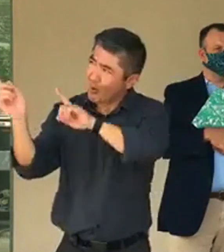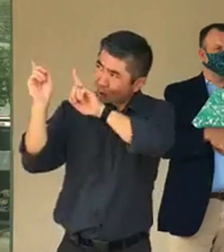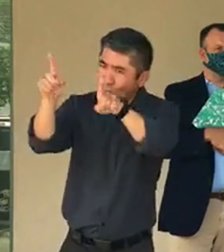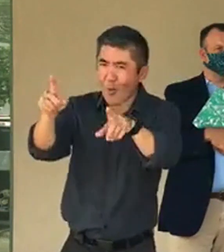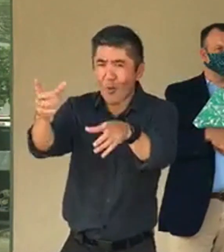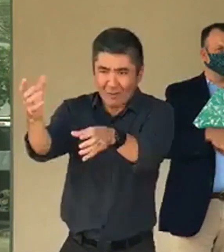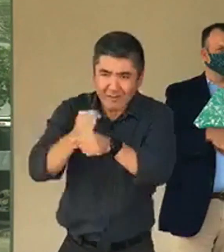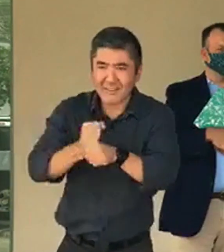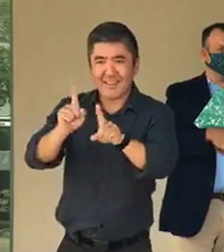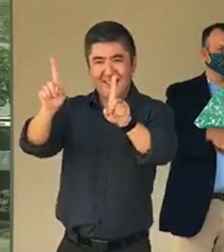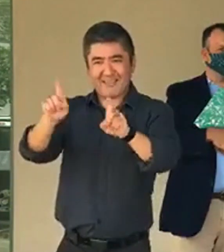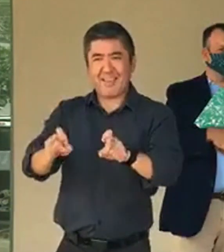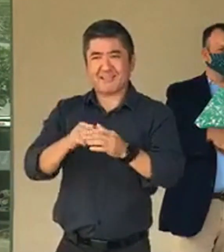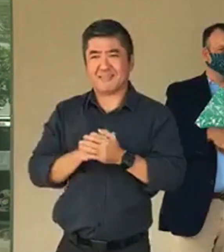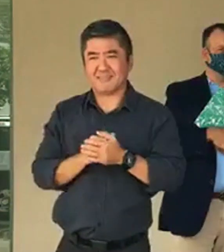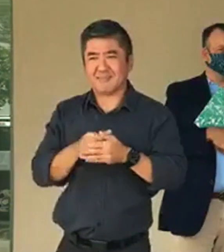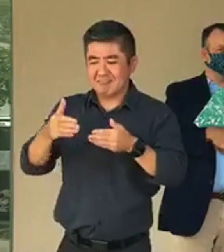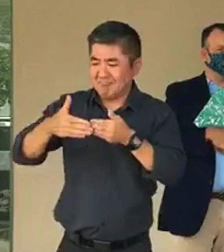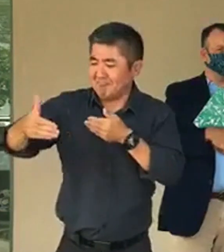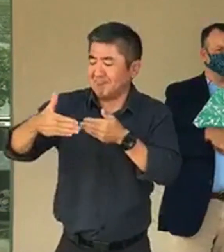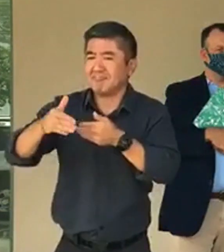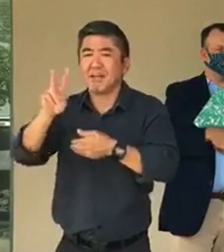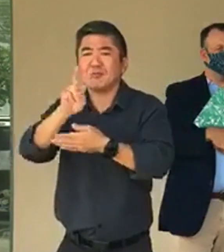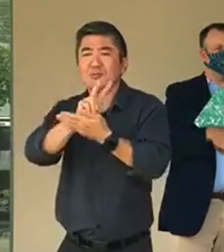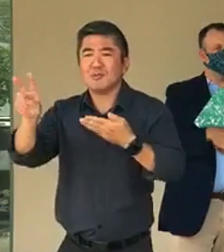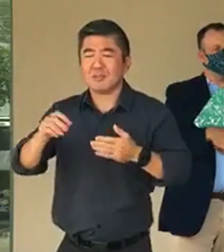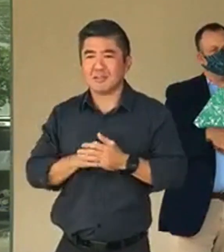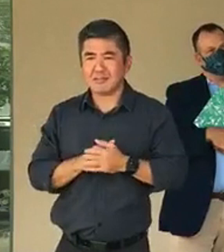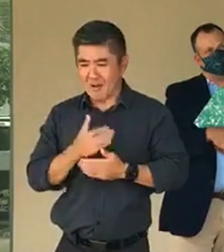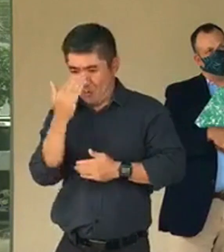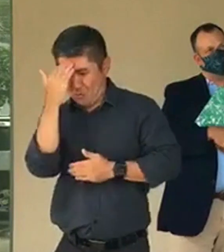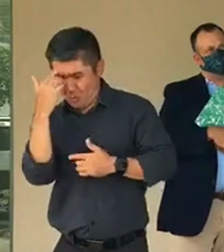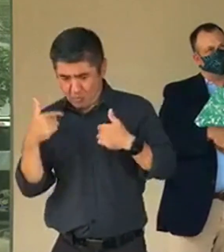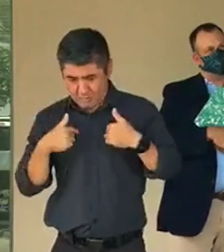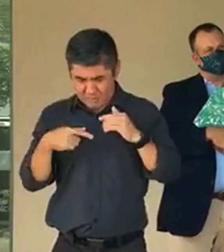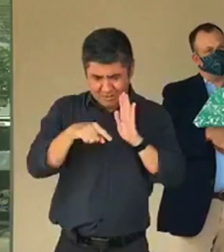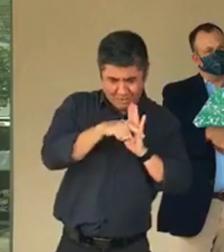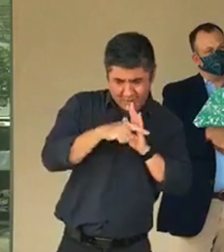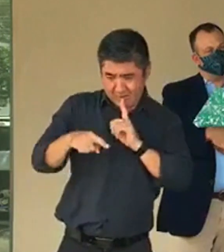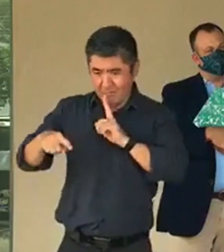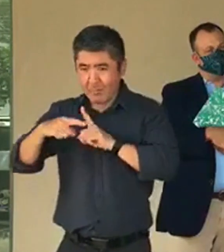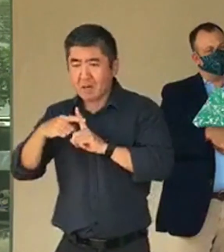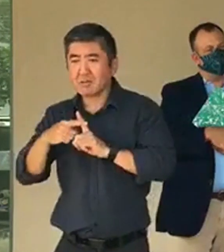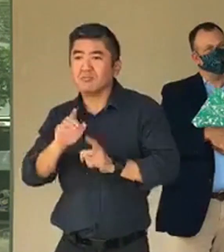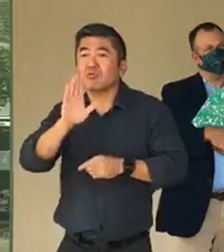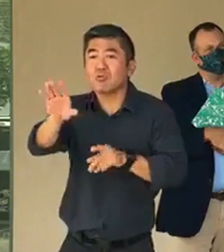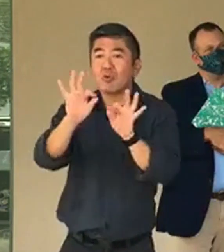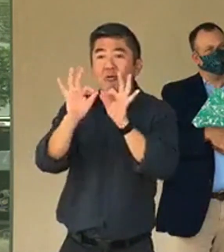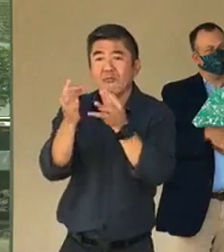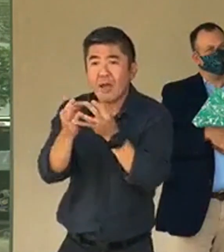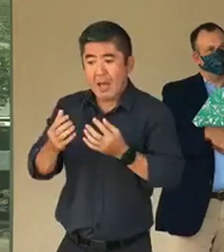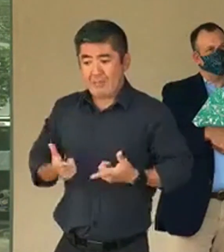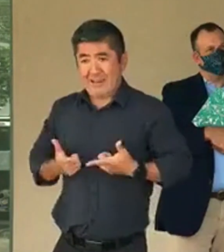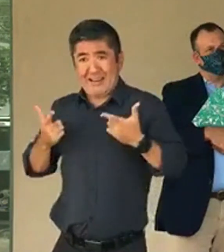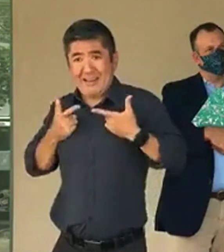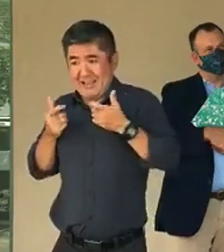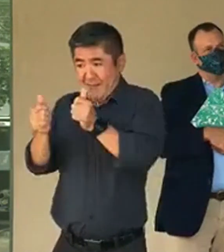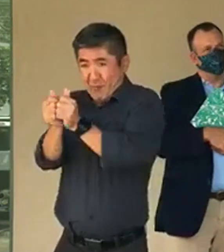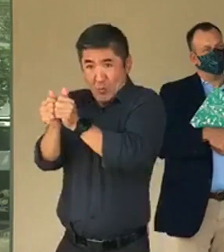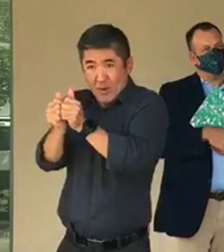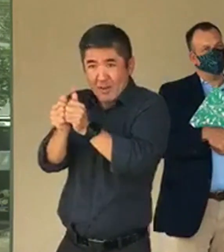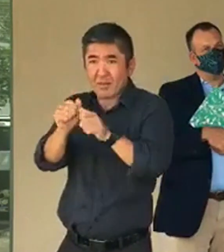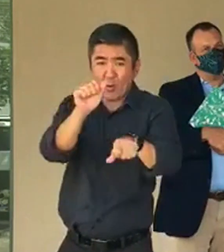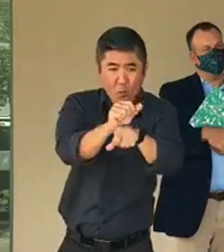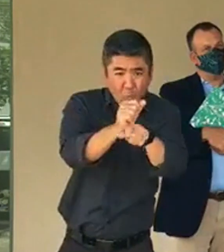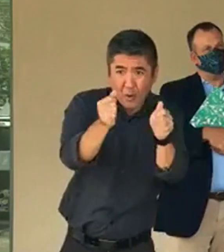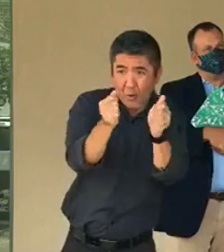weeks. Make sure you know your status. Make sure you know the status of the people who you live, learn, work and pray with and